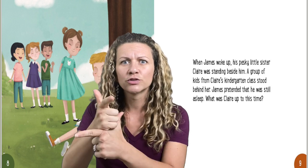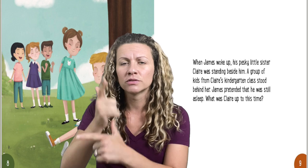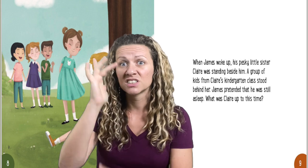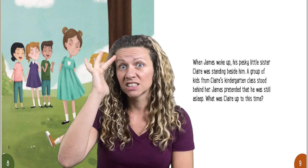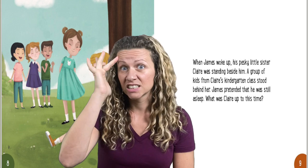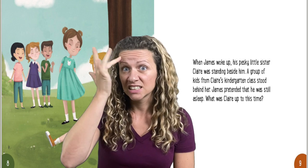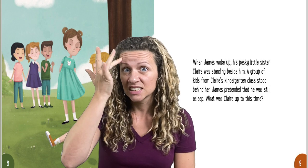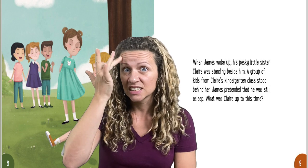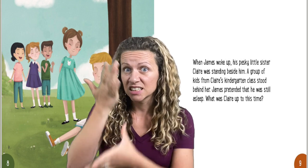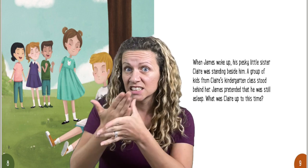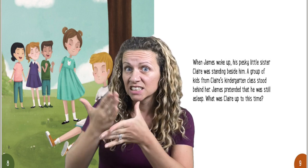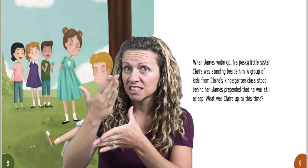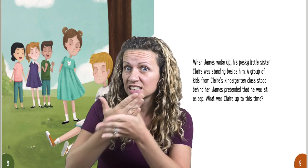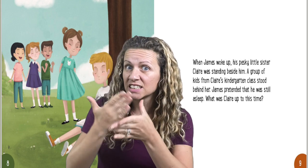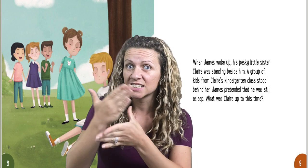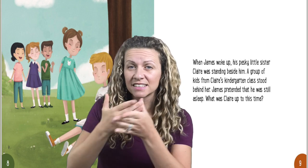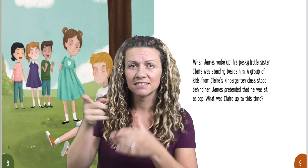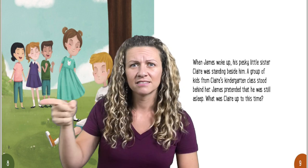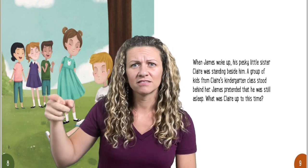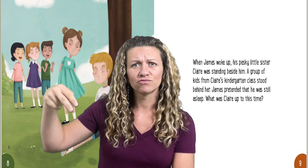Claire was standing beside him.